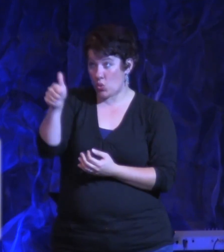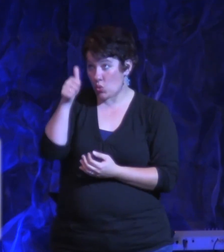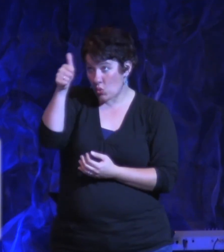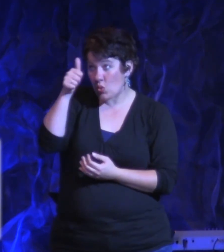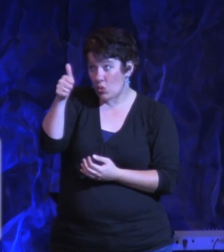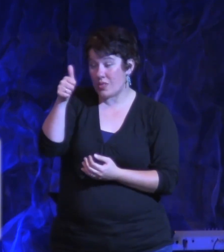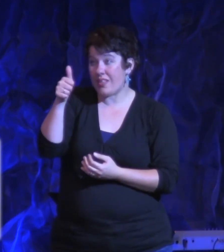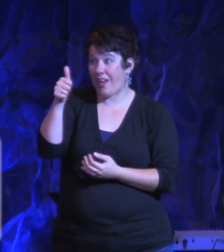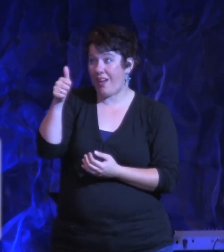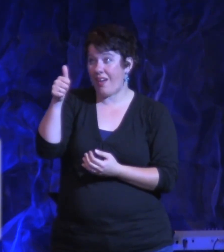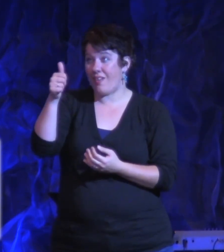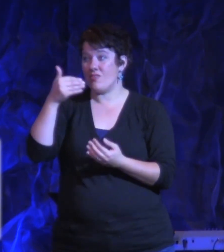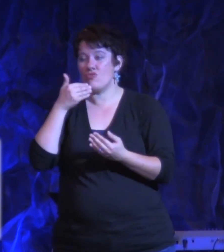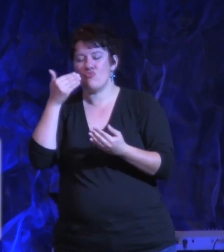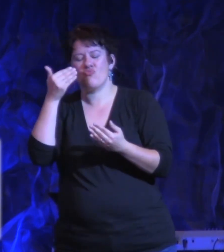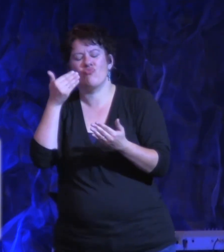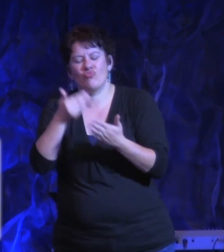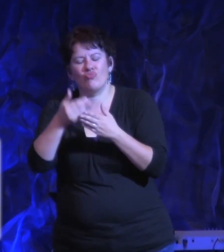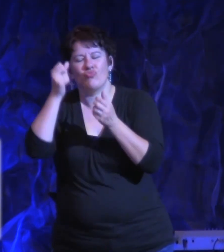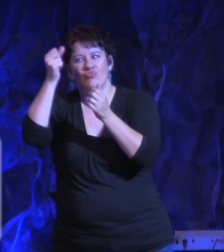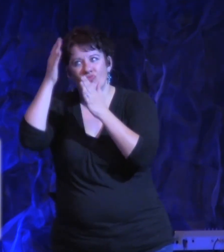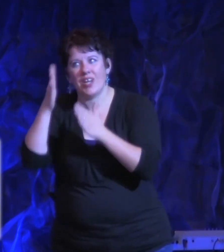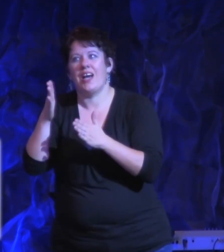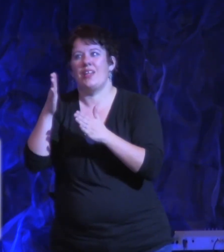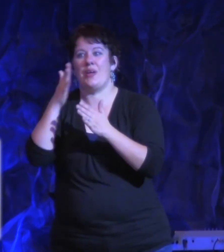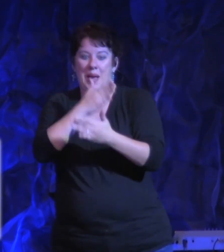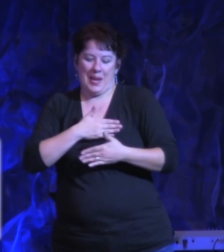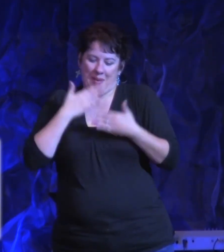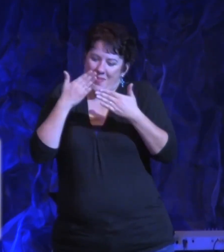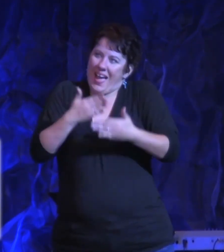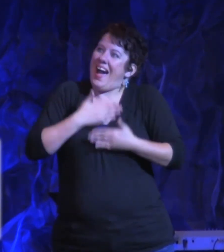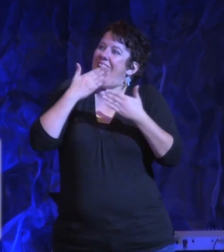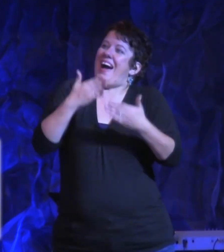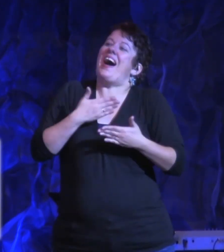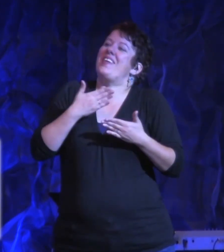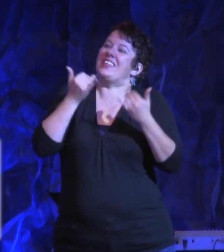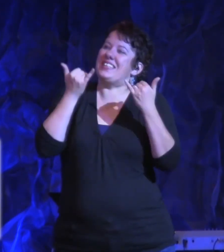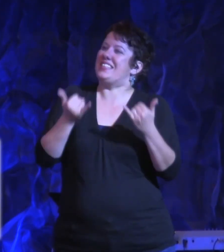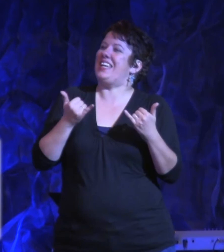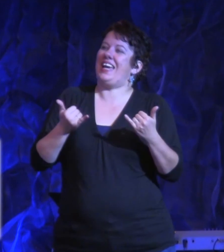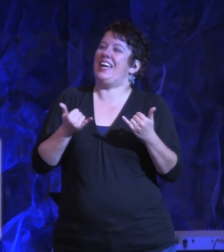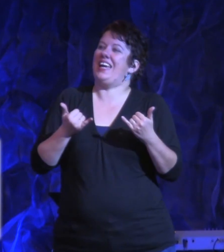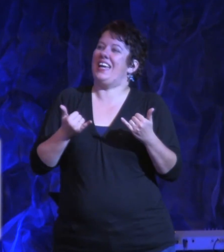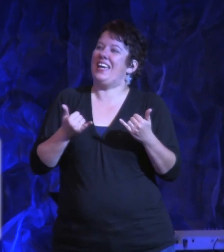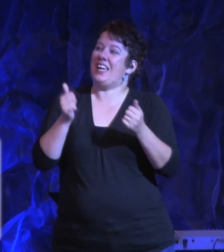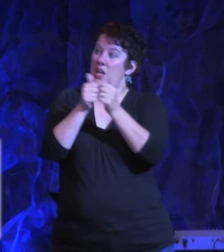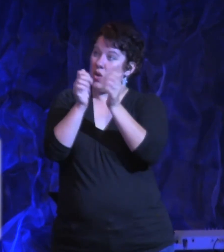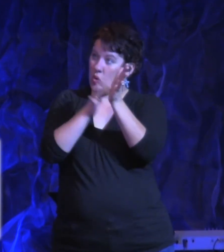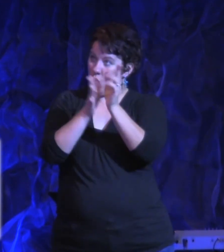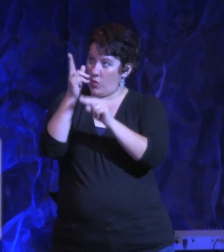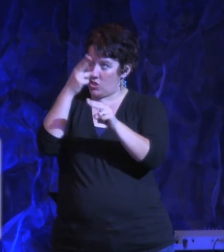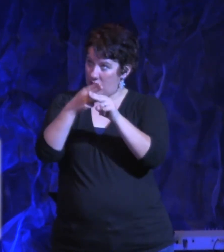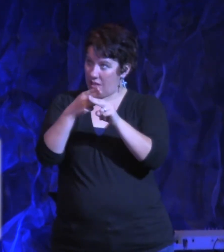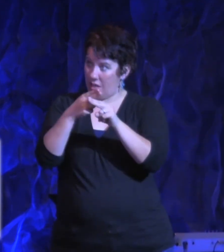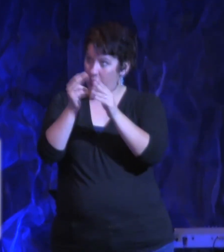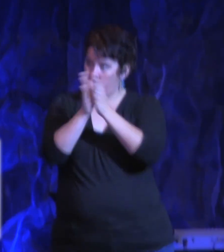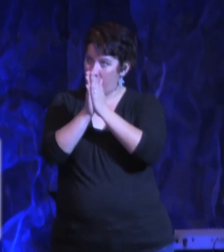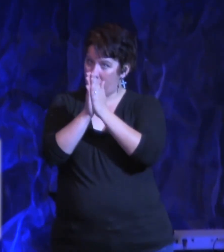and I'm happy to be your child. In Jesus' name, I pray. Amen.